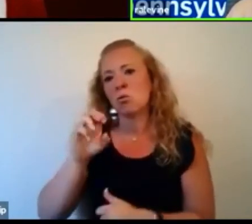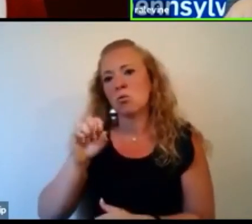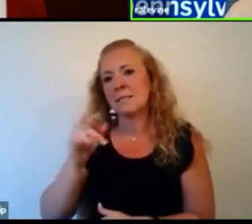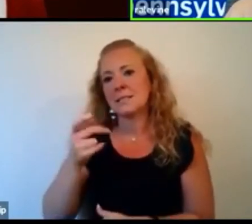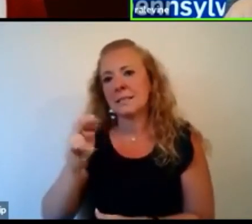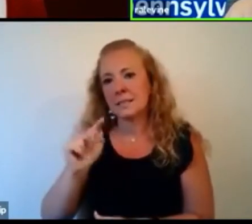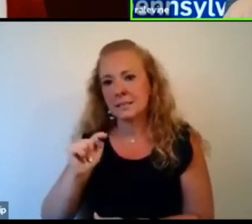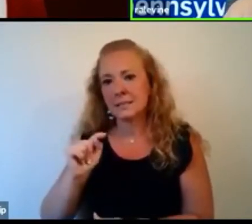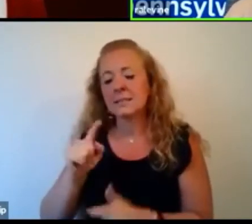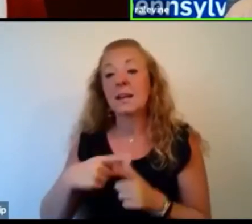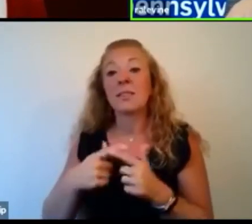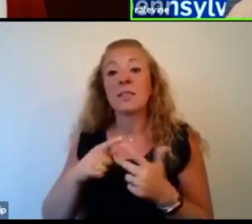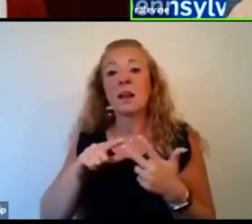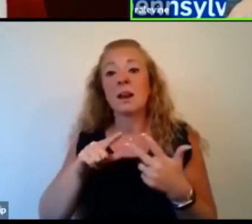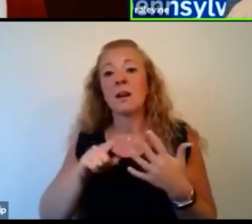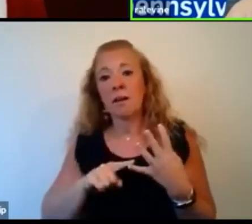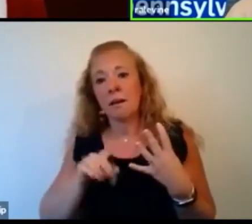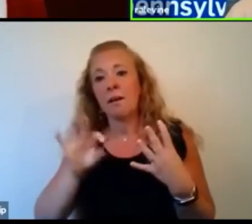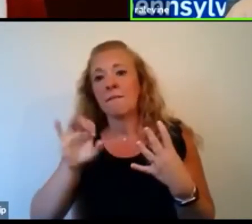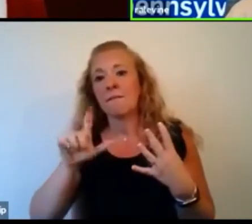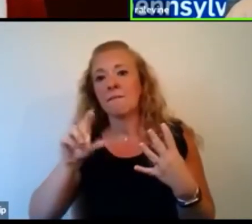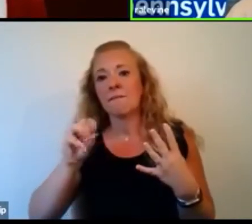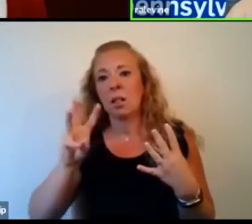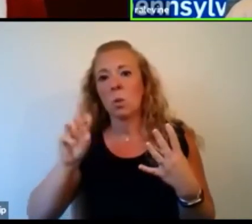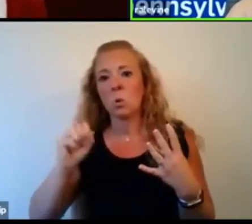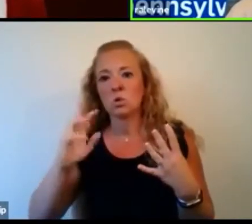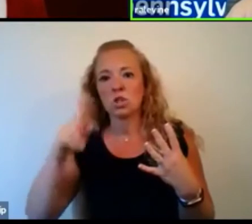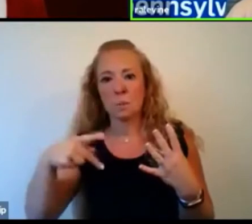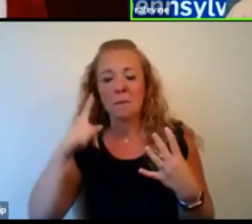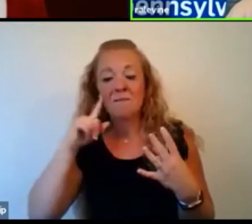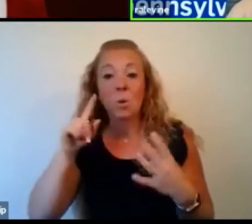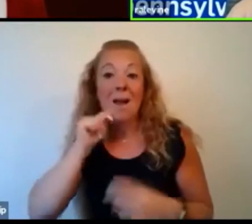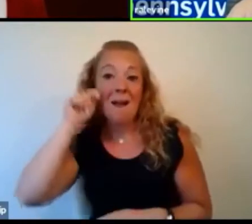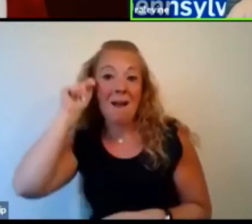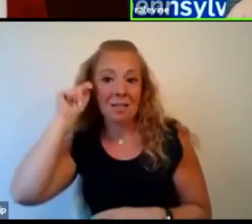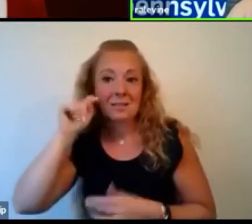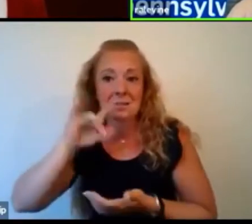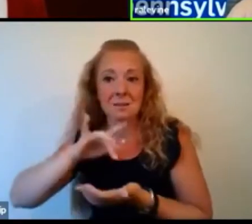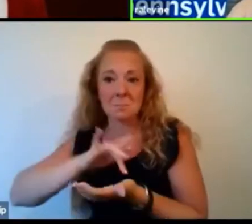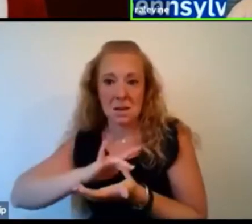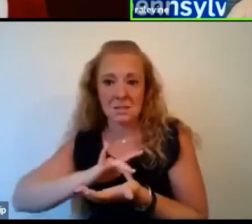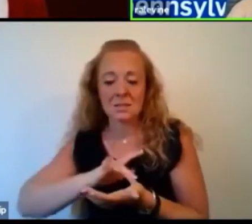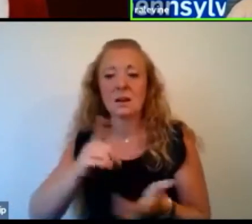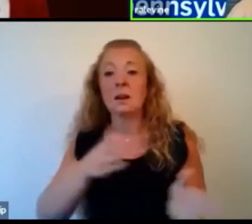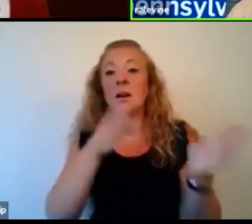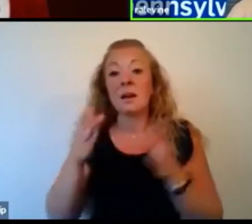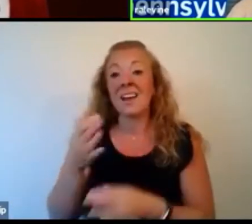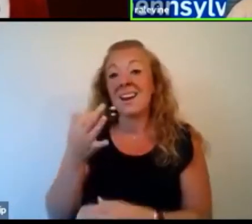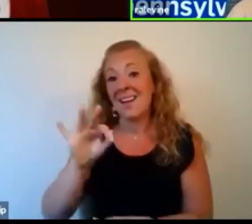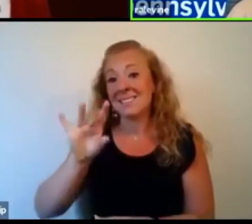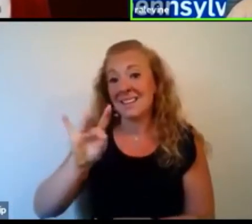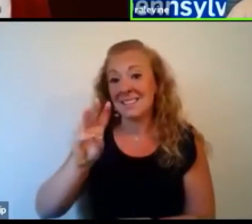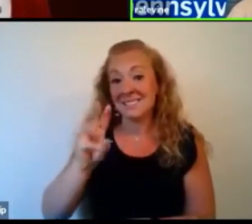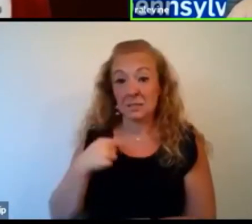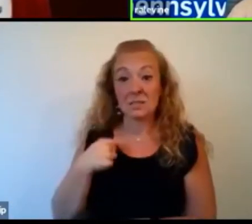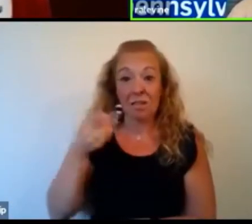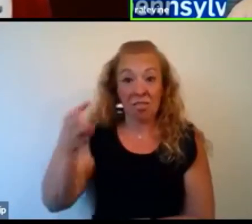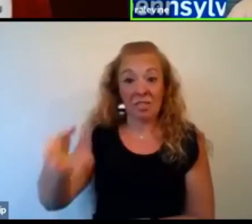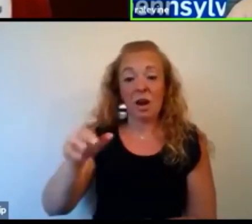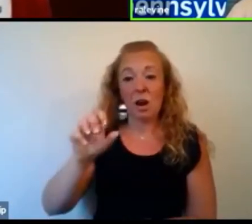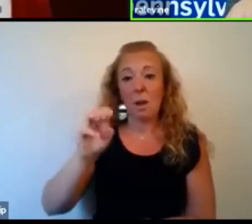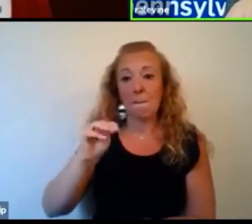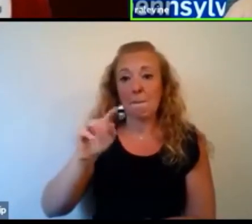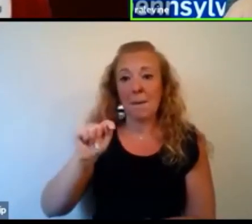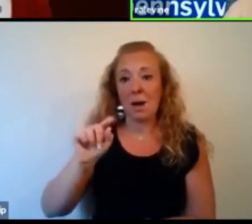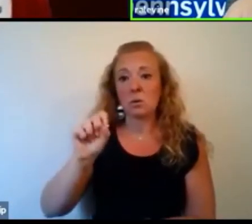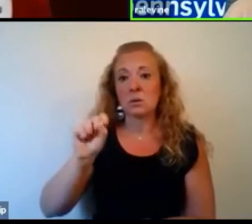in adolescent medicine. That's a specialty. Um, you know, in 1986, when I was chief resident Mount Sinai, uh, the chief resident had an